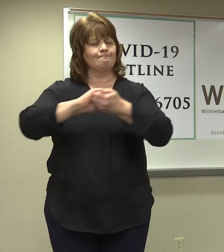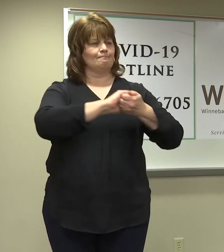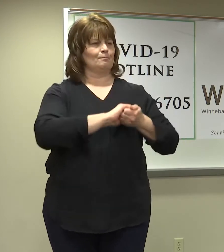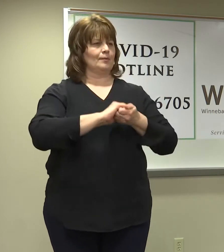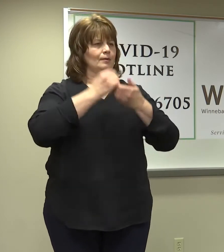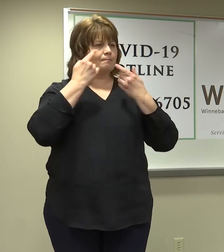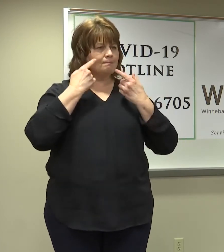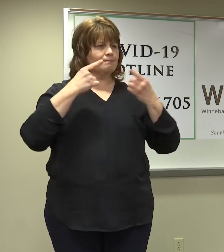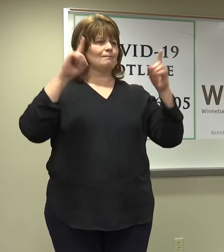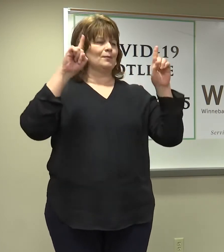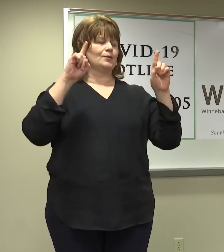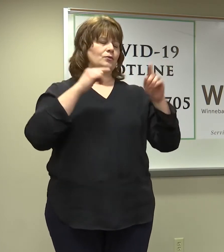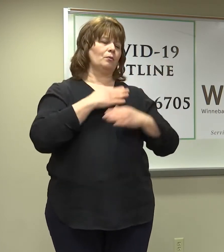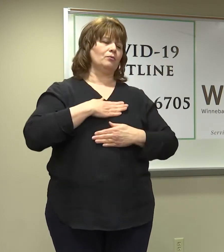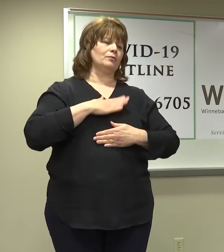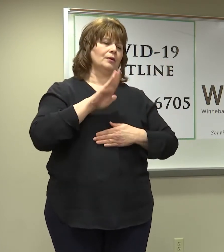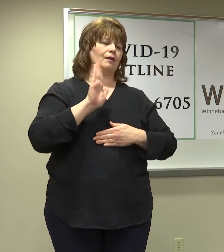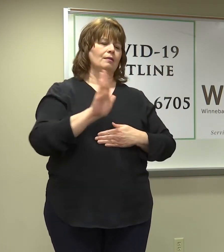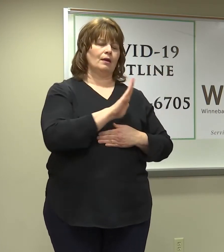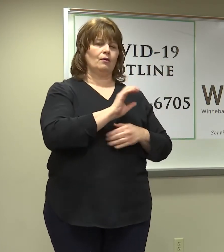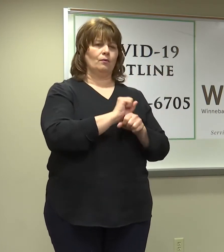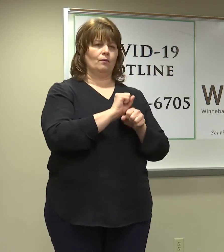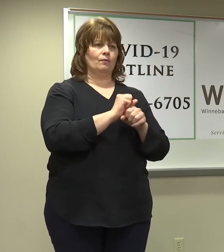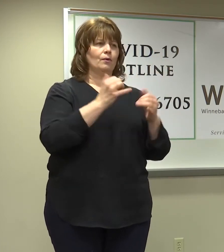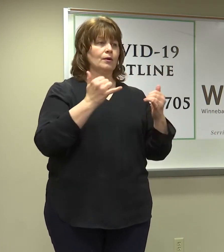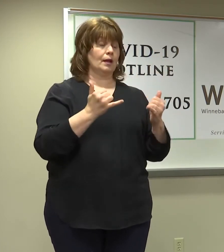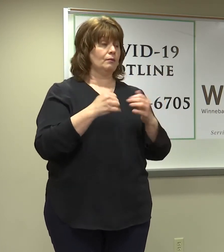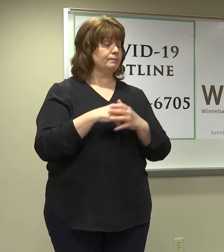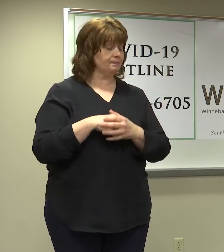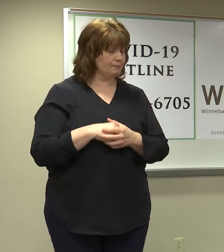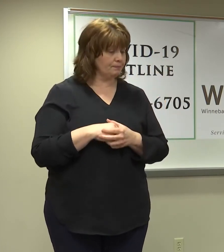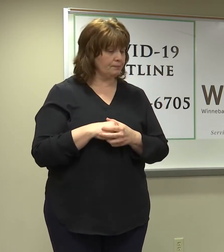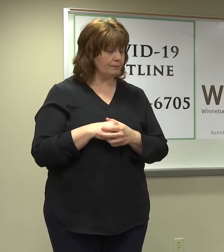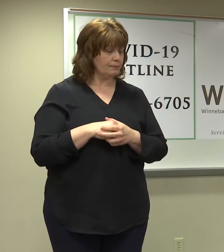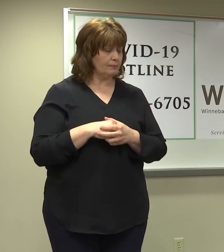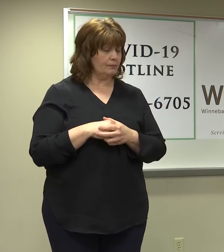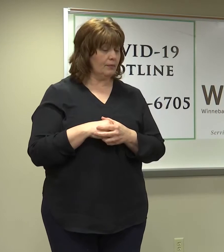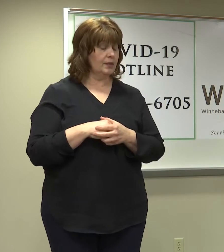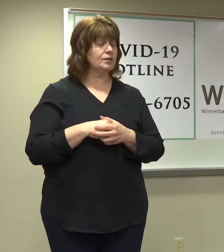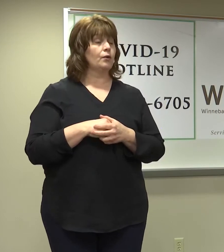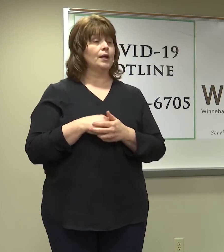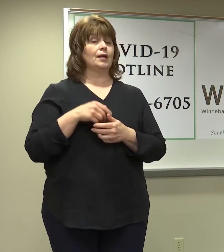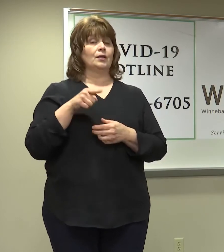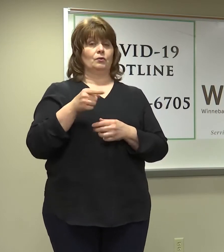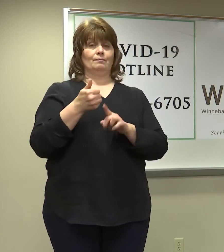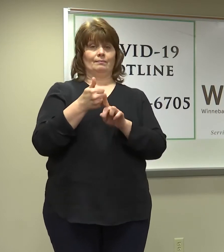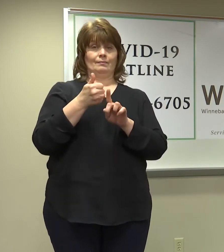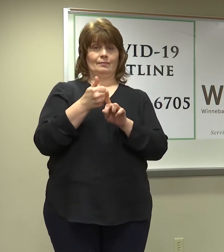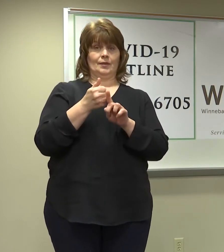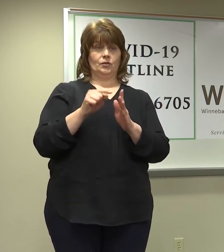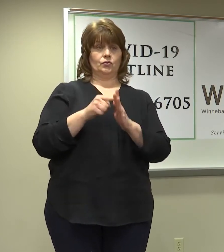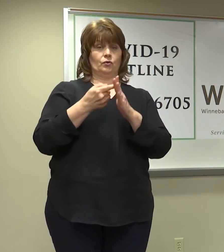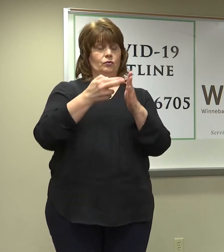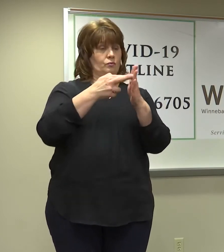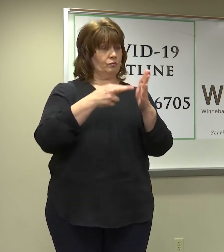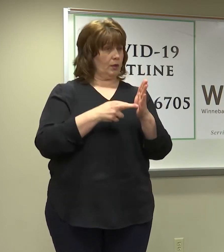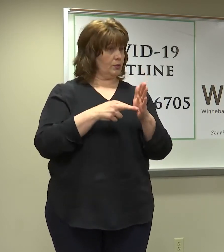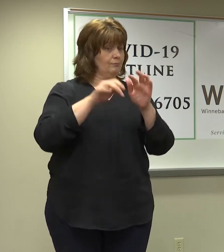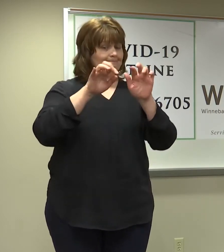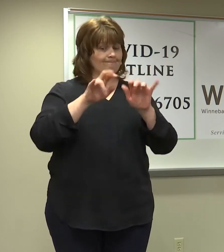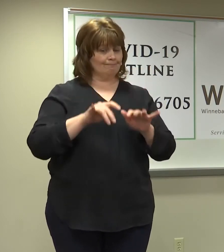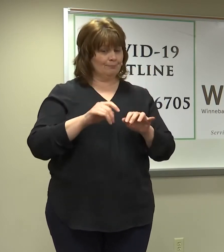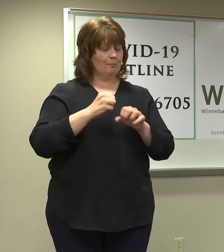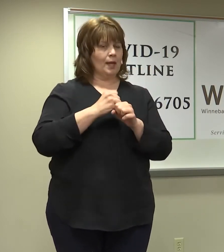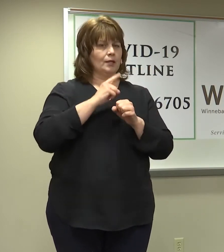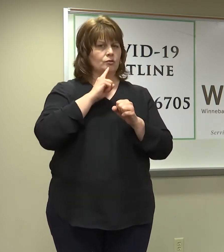And we appreciate all the work. So, some considerations as you begin to start your registration process is, one, make sure you're